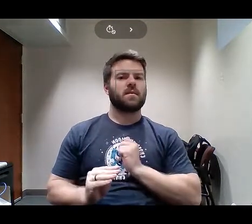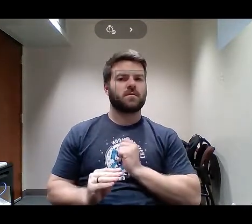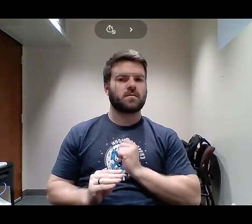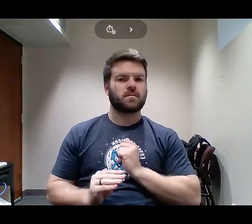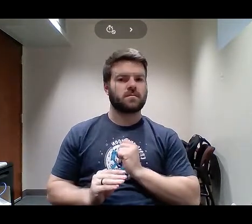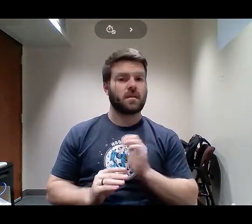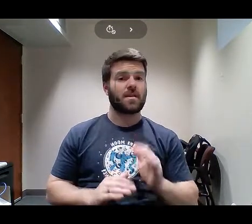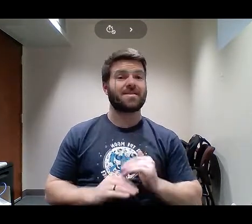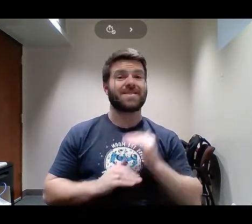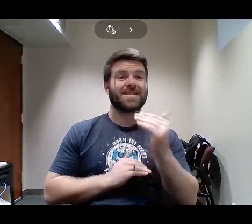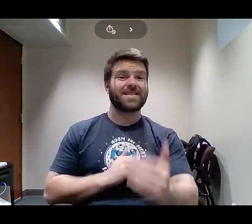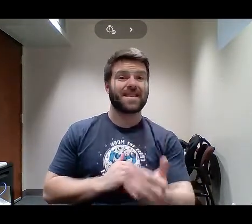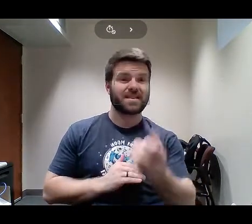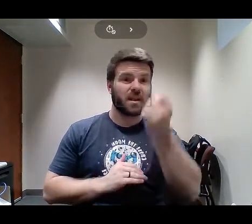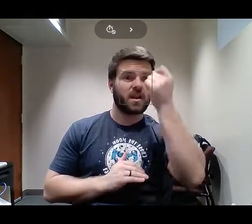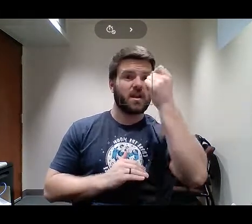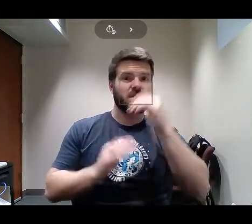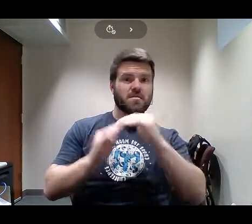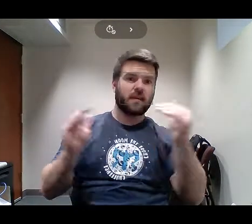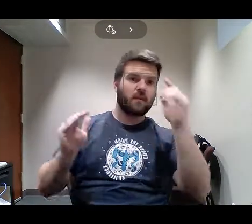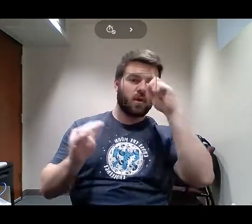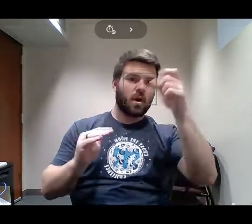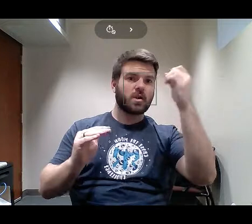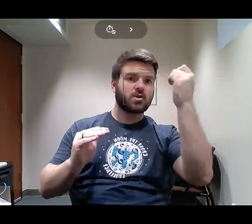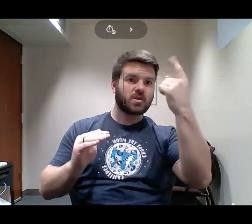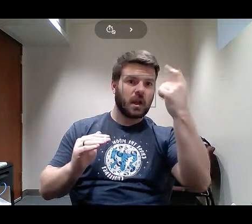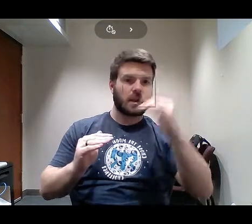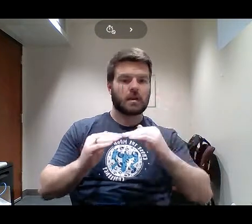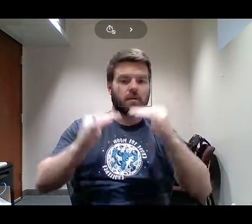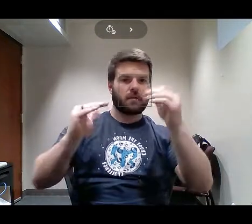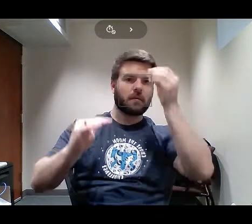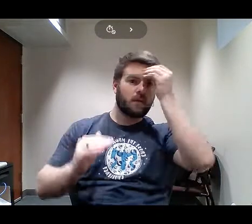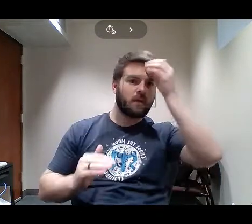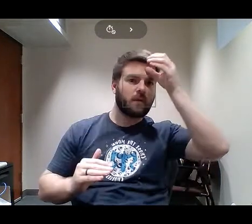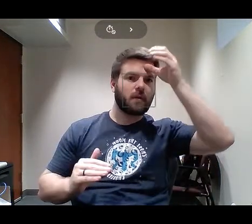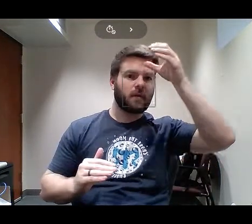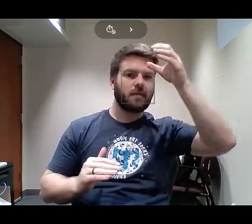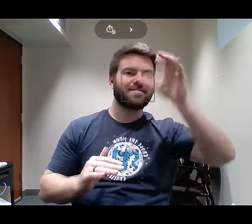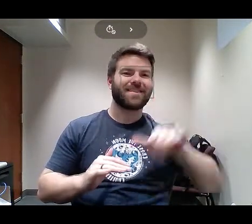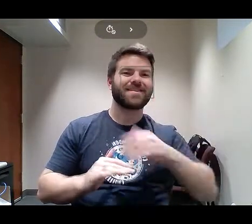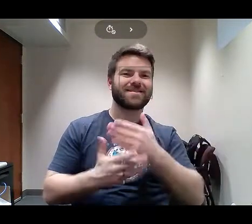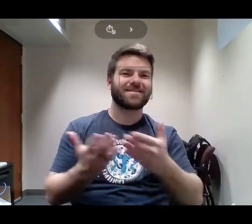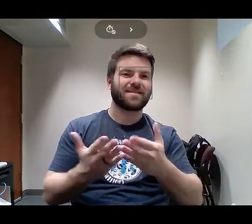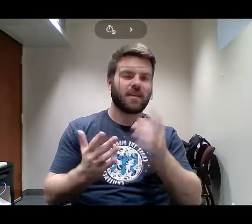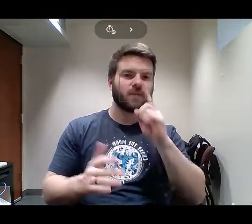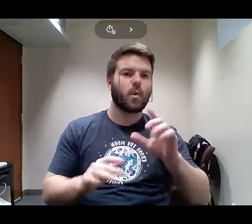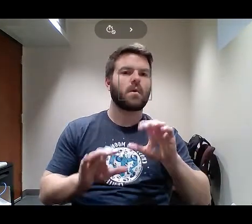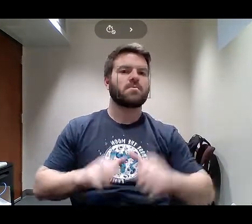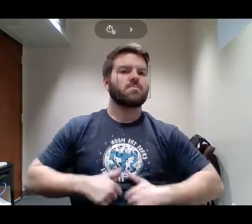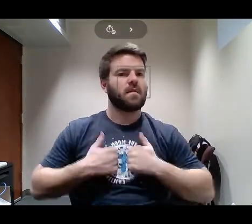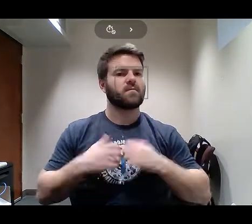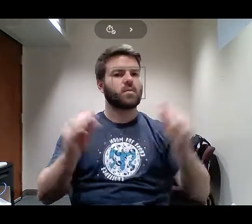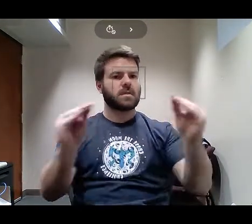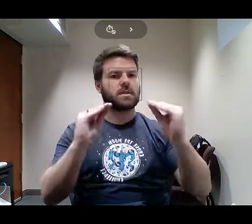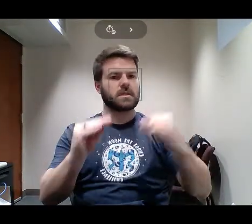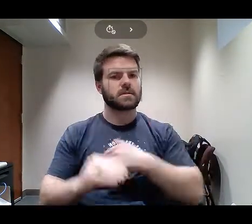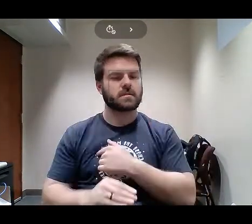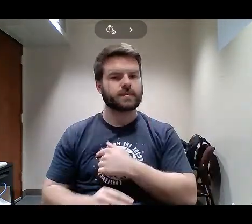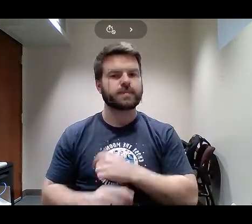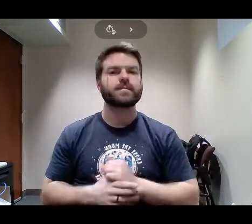level of understanding. The next level of compassion and growth. I think one of the greatest compliments I've ever received. I interviewed